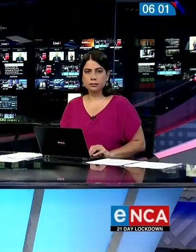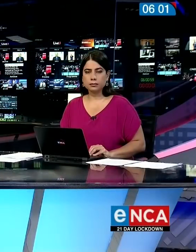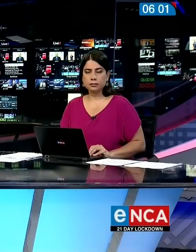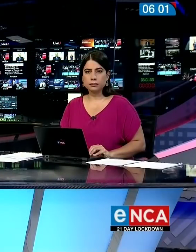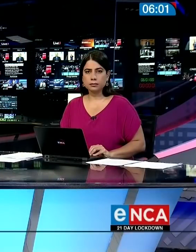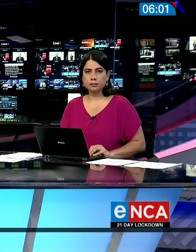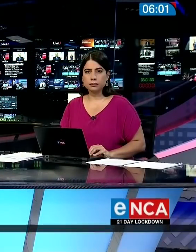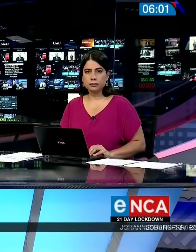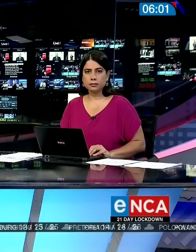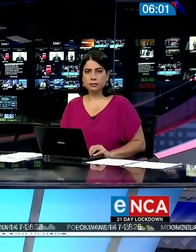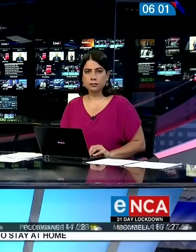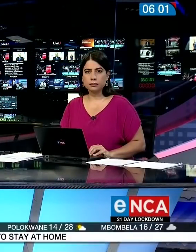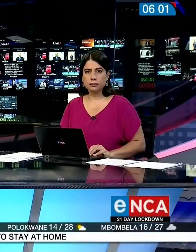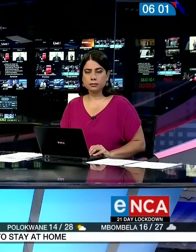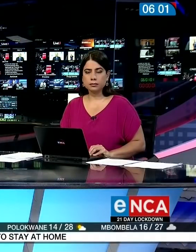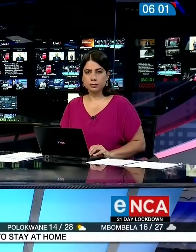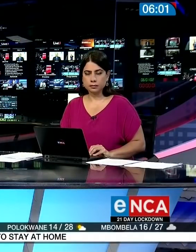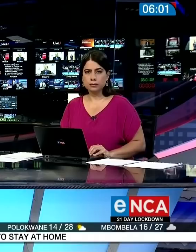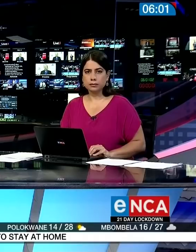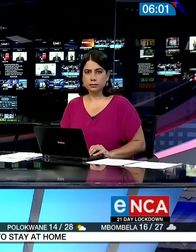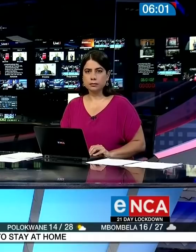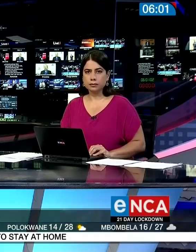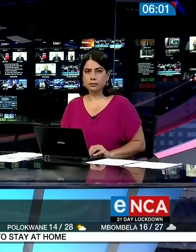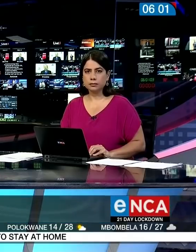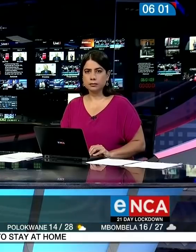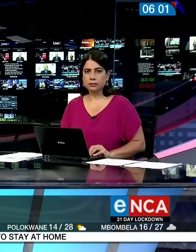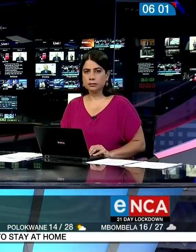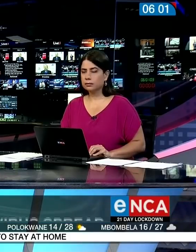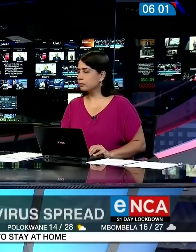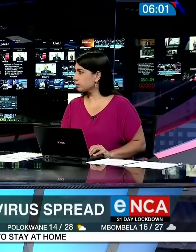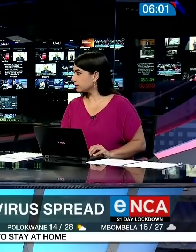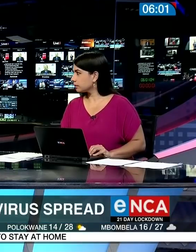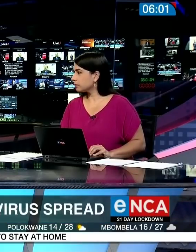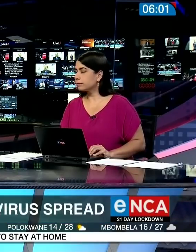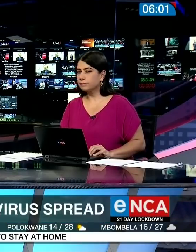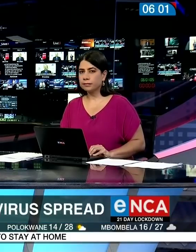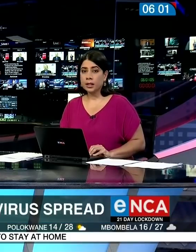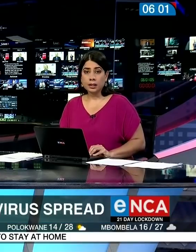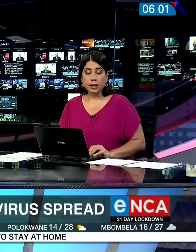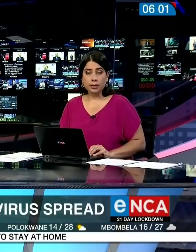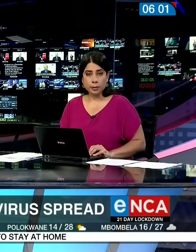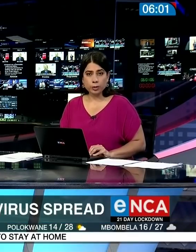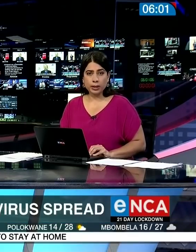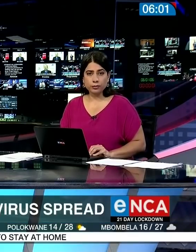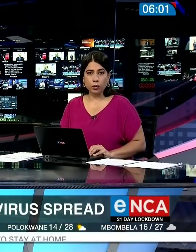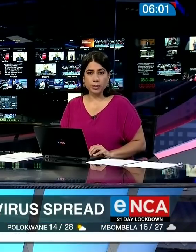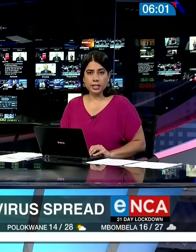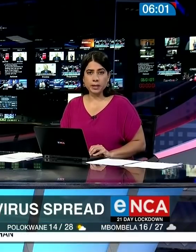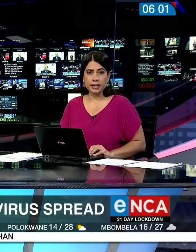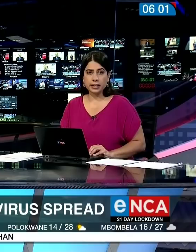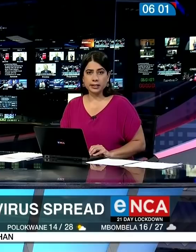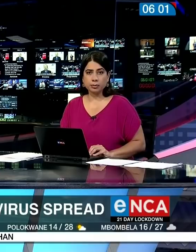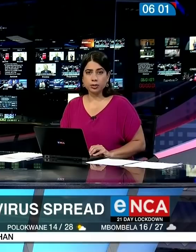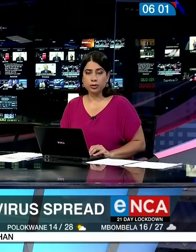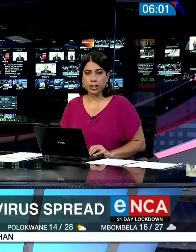data is the key to monitoring the spread of COVID-19 and limiting its impact on vulnerable communities. Now a special platform